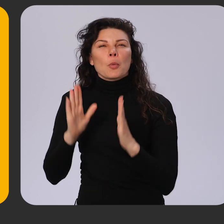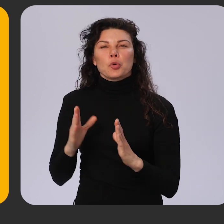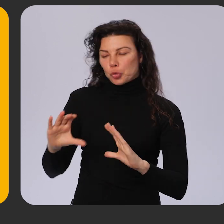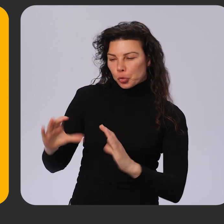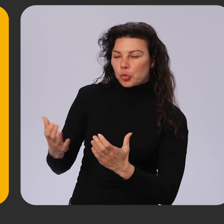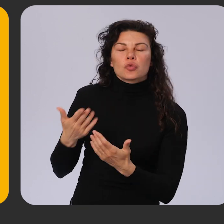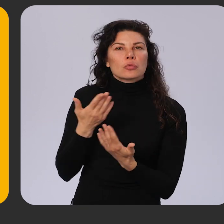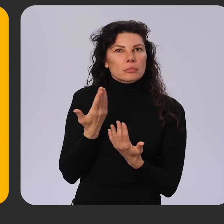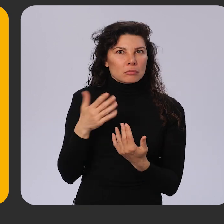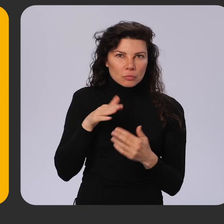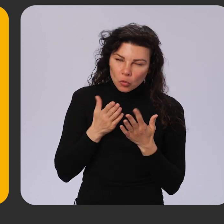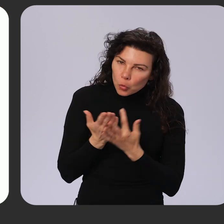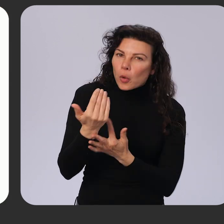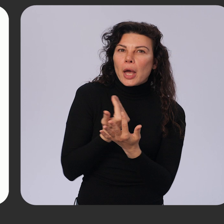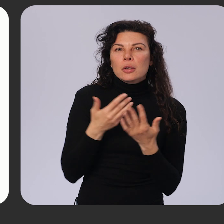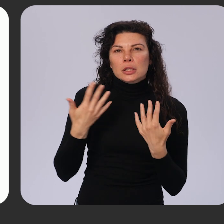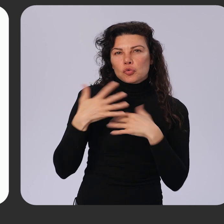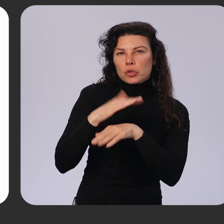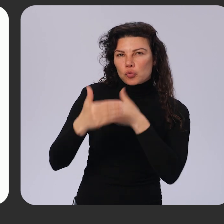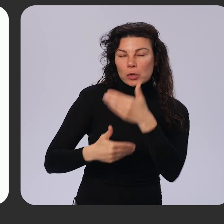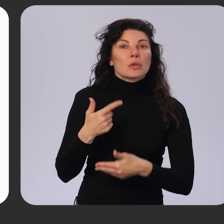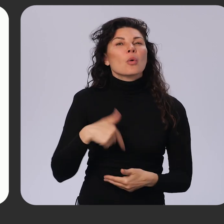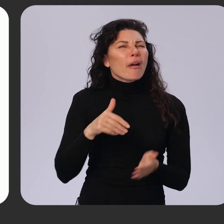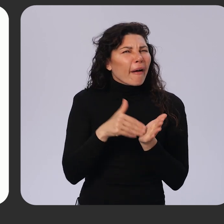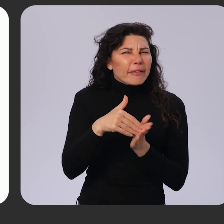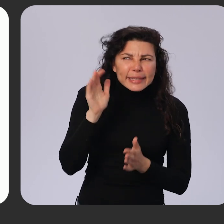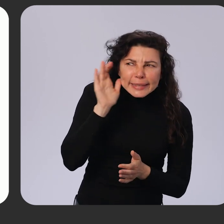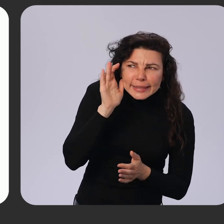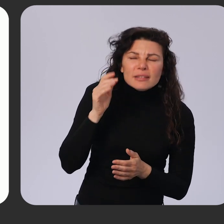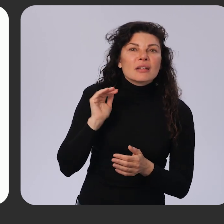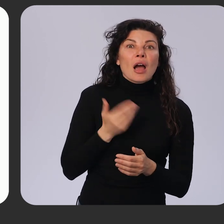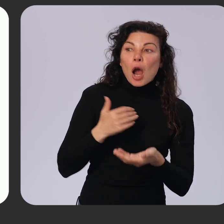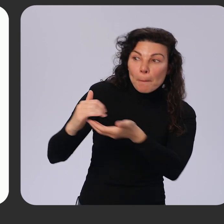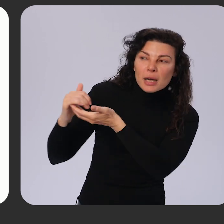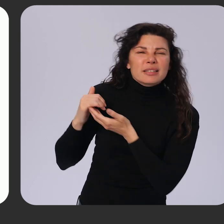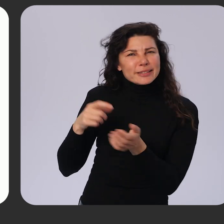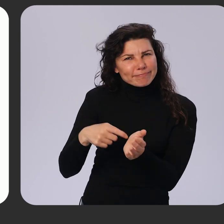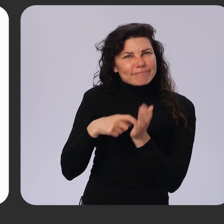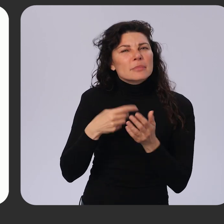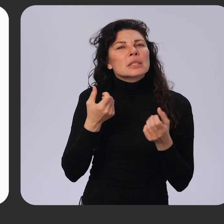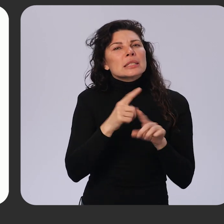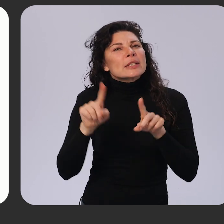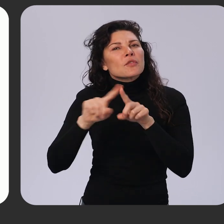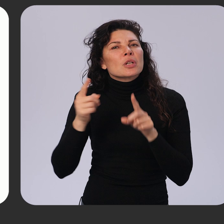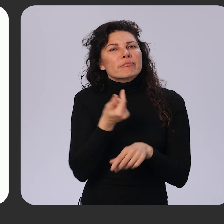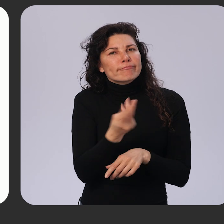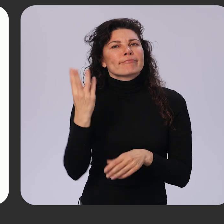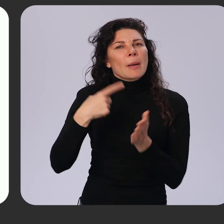the integration process. We often hear that our partners rely on multiple payment processors to comply with local